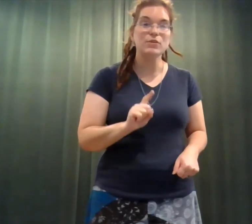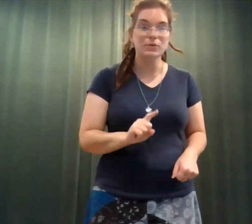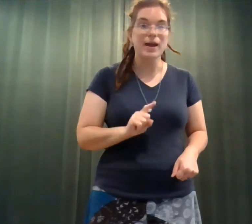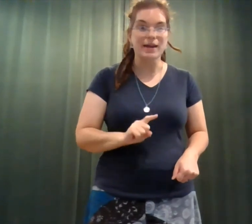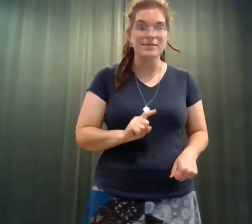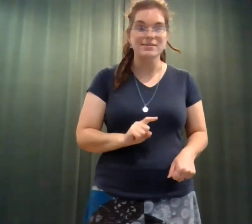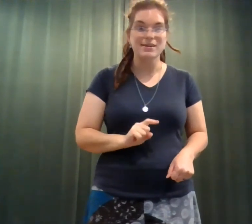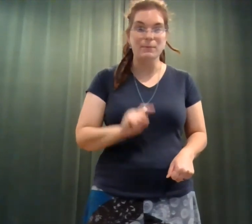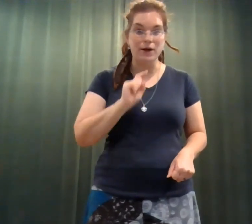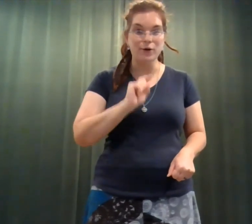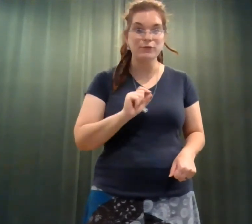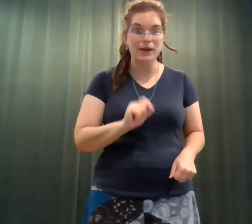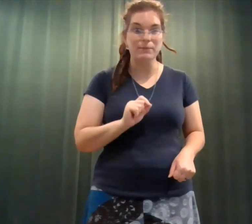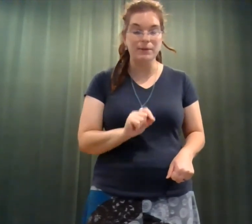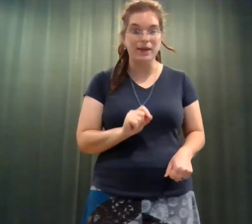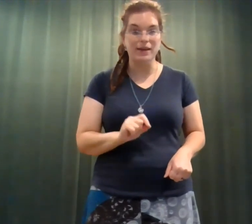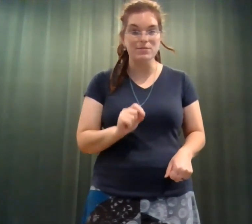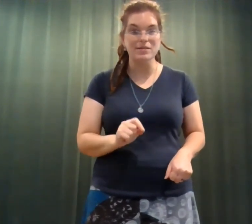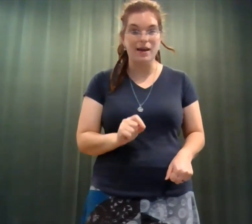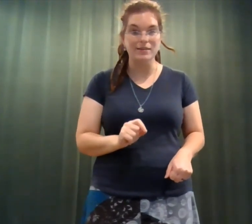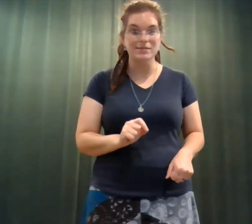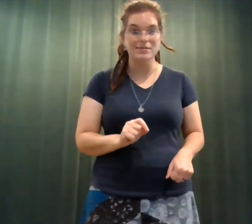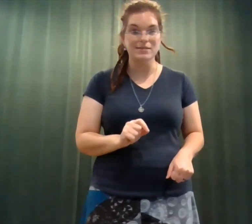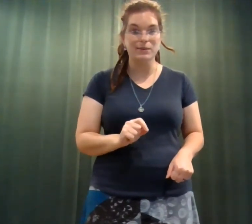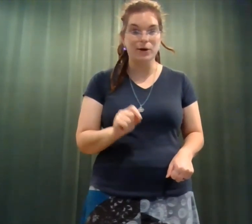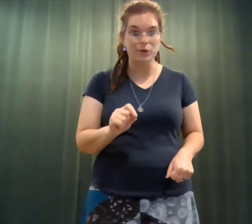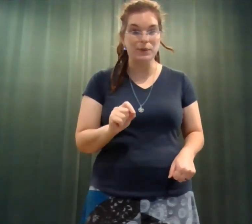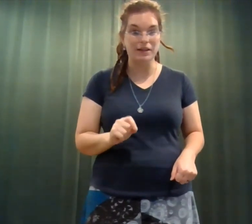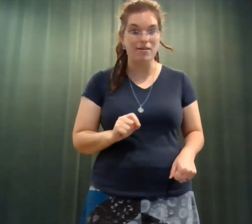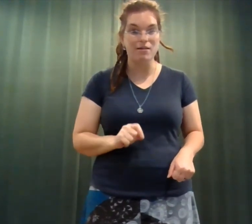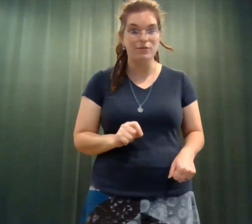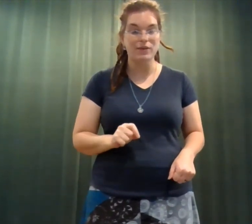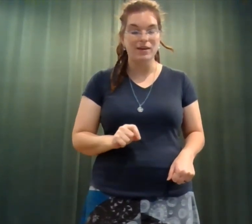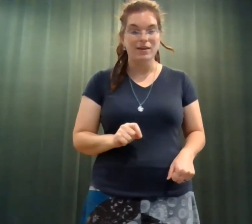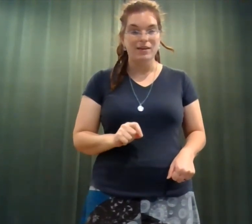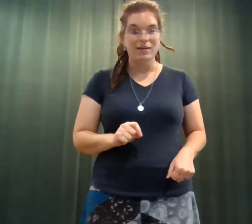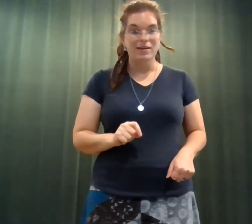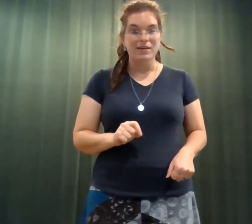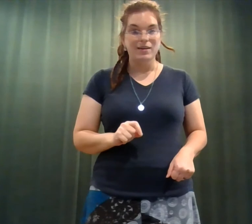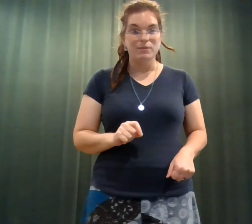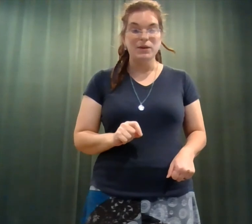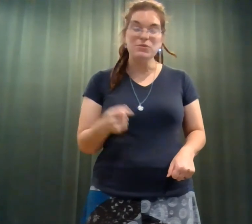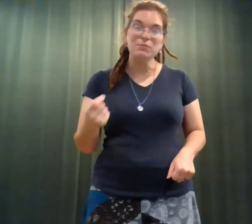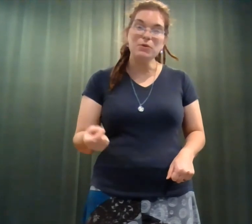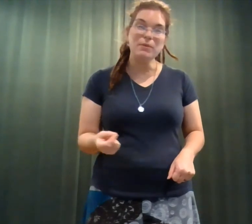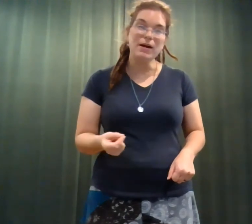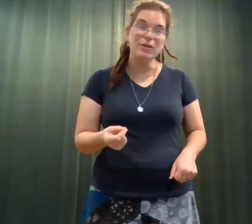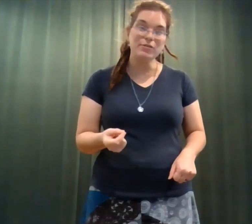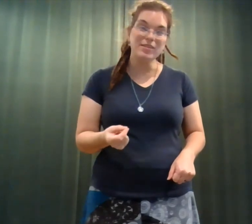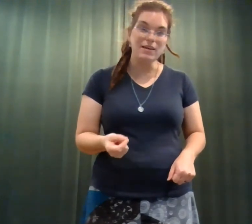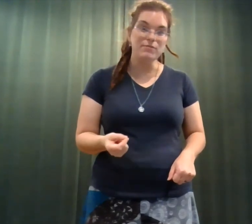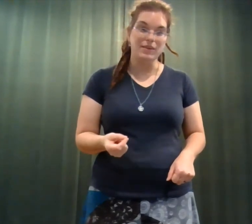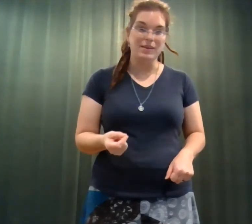correct about her family being upset about her running off, but it was more about her safety